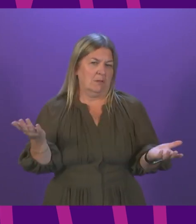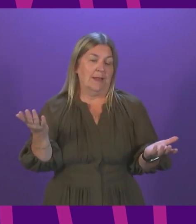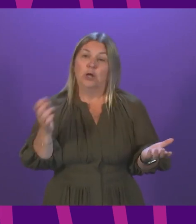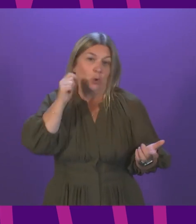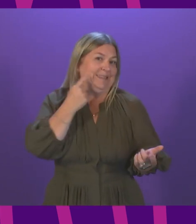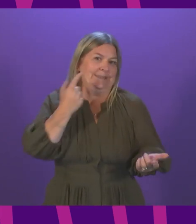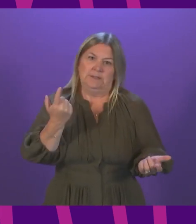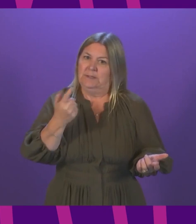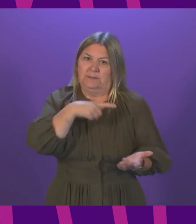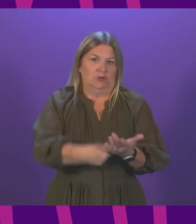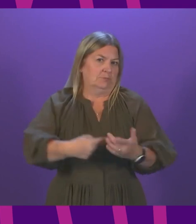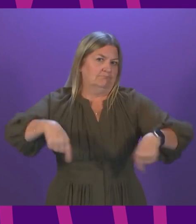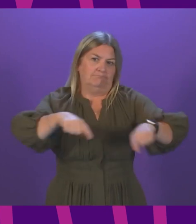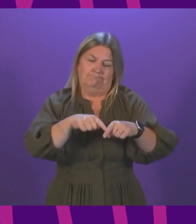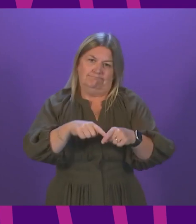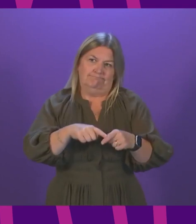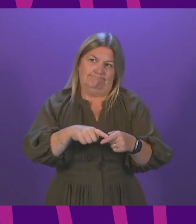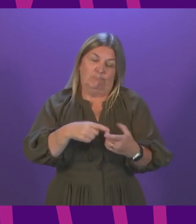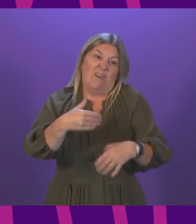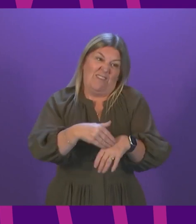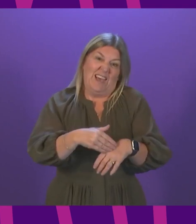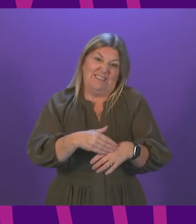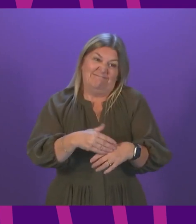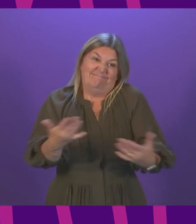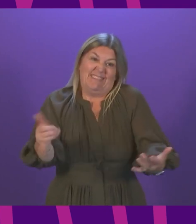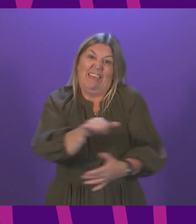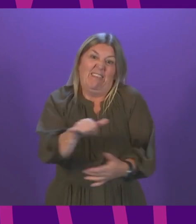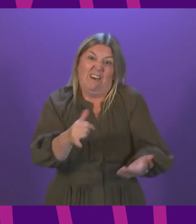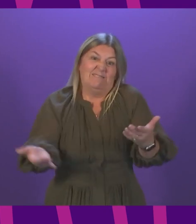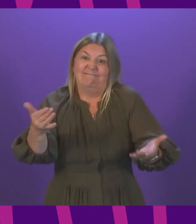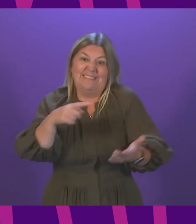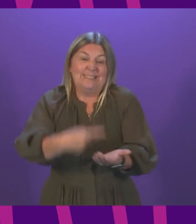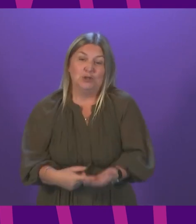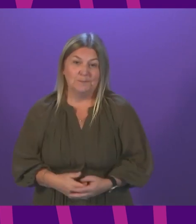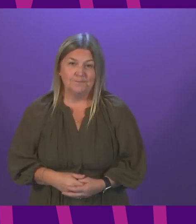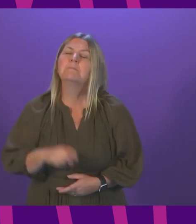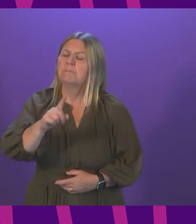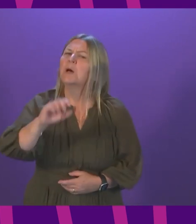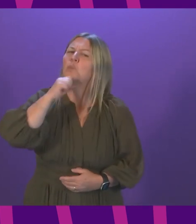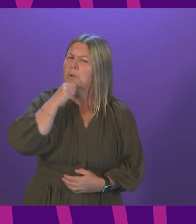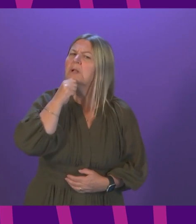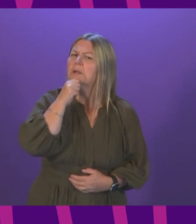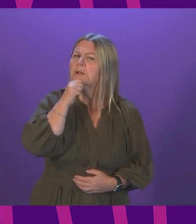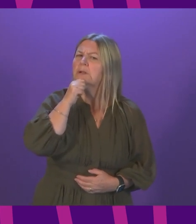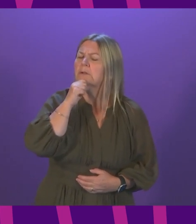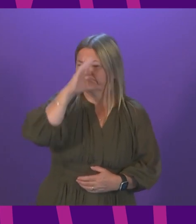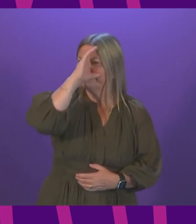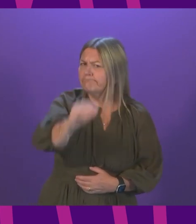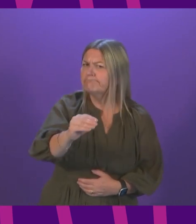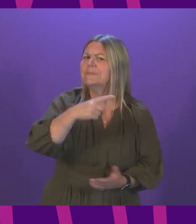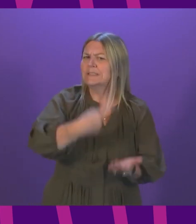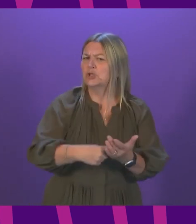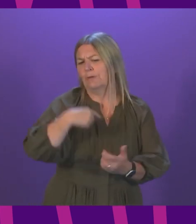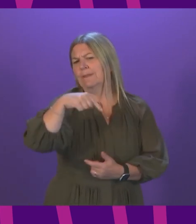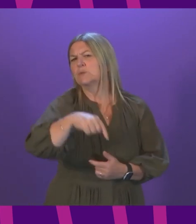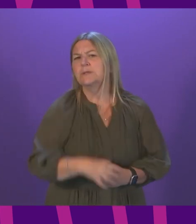and it will have implications either way. And as I indicated earlier, we will confirm our decision in the next day or so. Now,